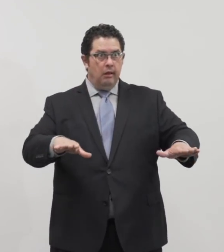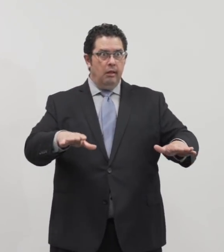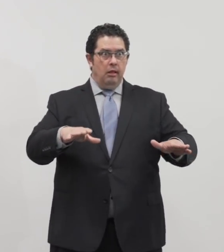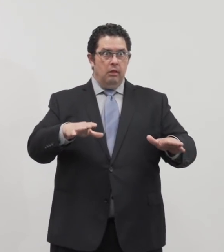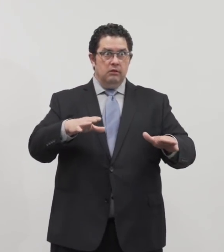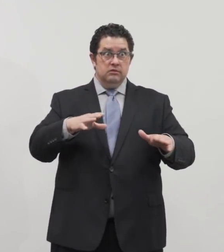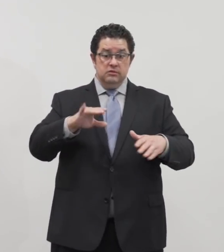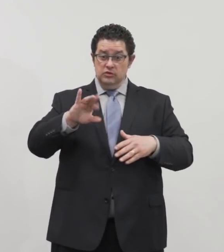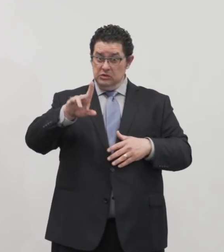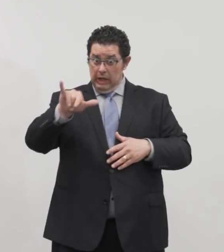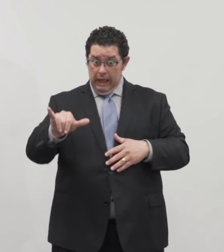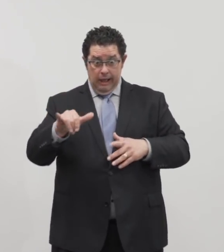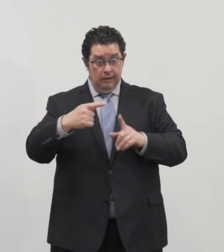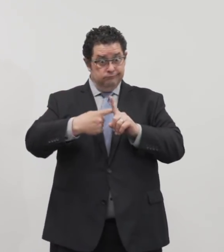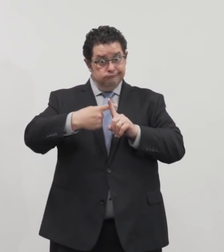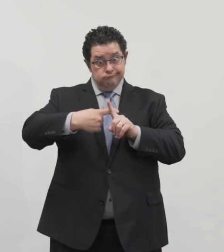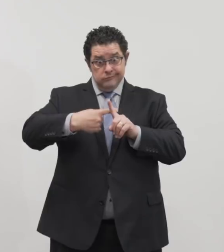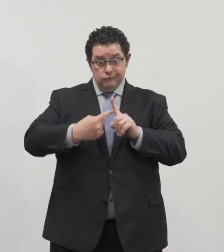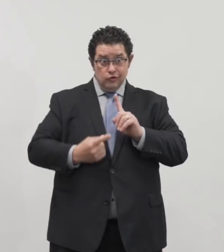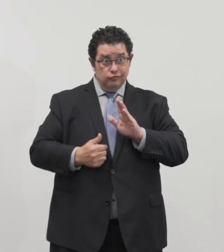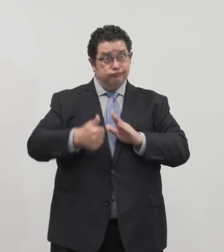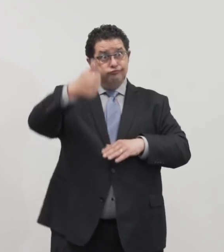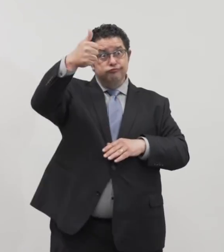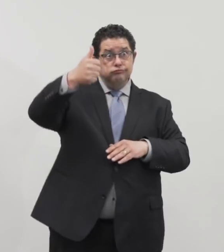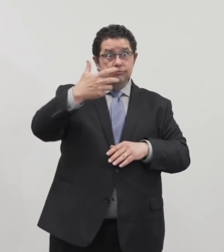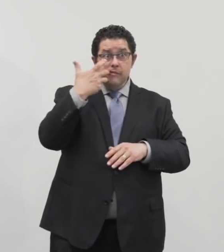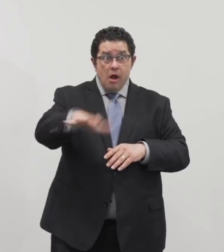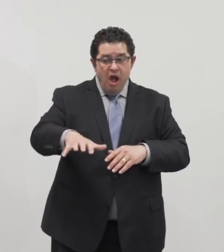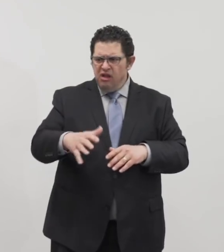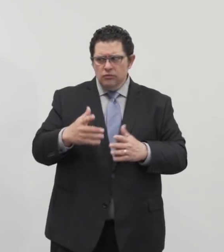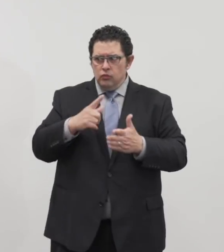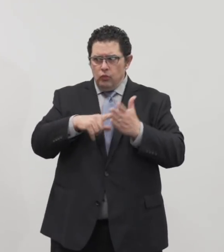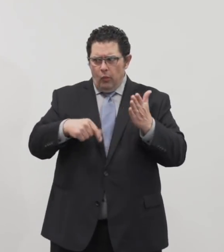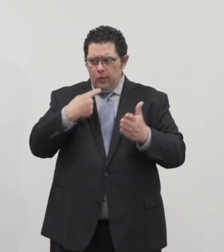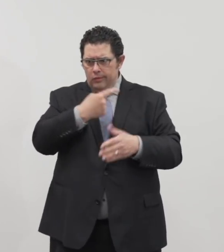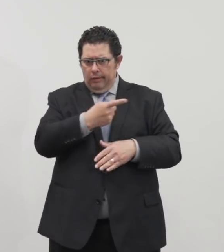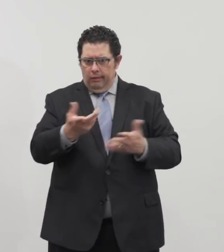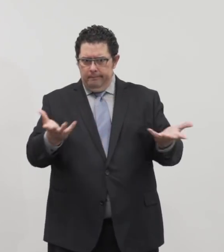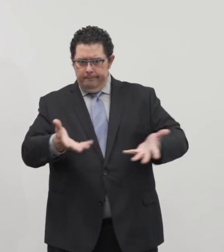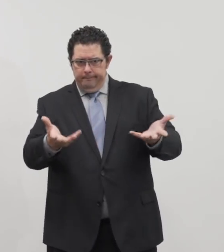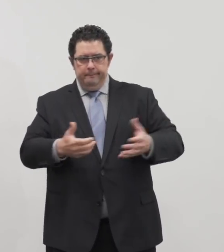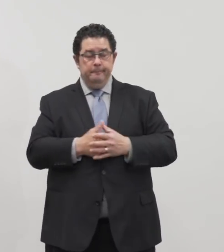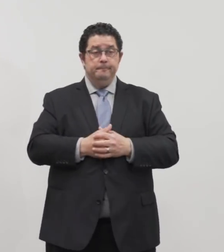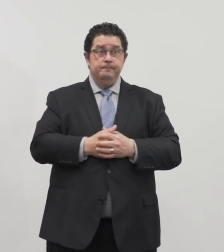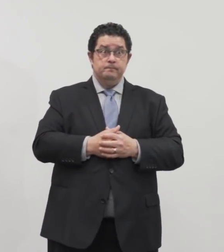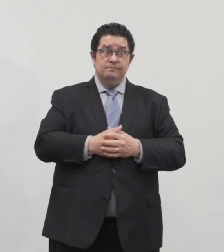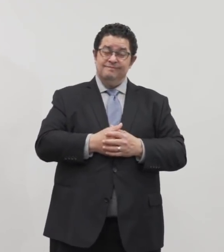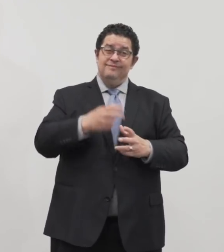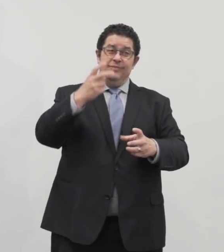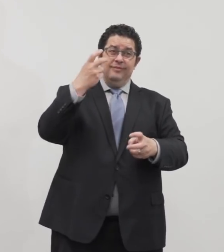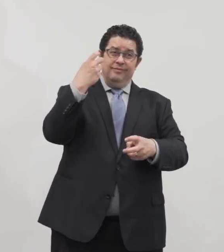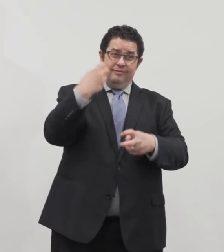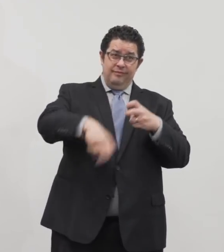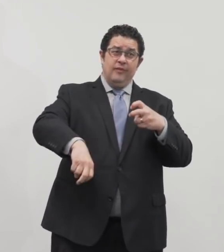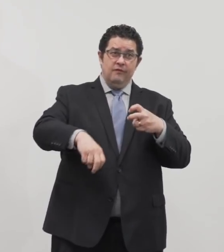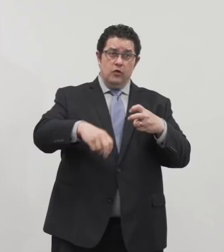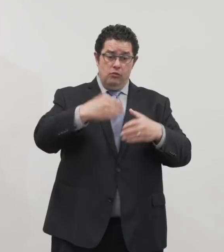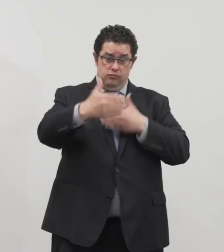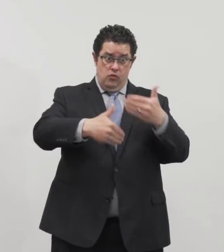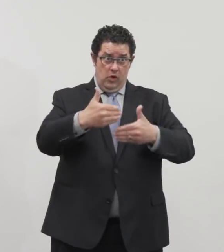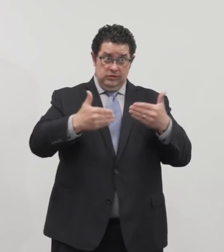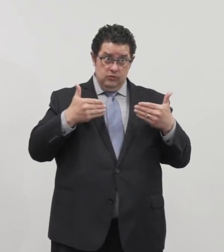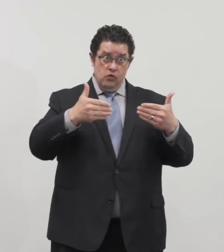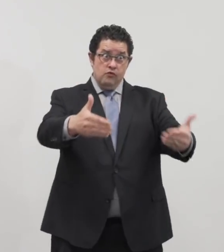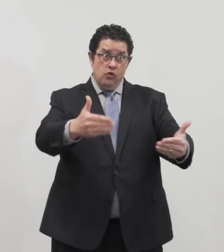in July and August, what do you have to say to them? This is a very difficult process moving forward for